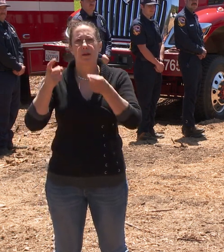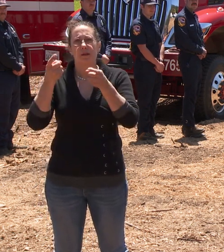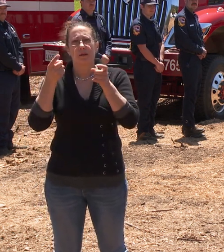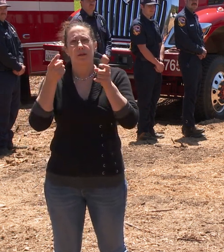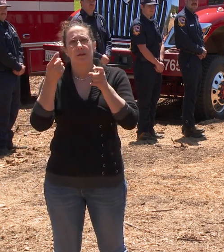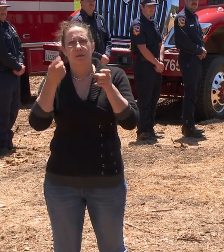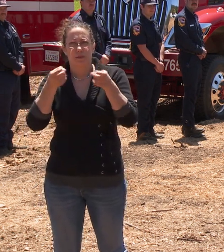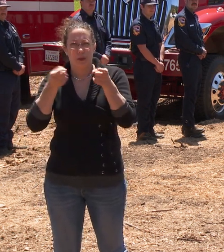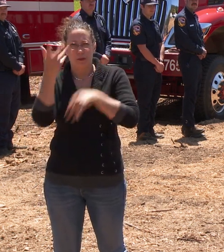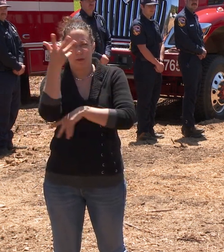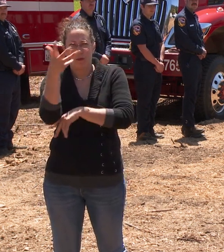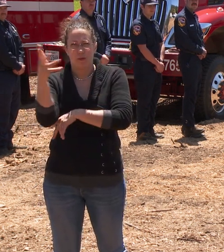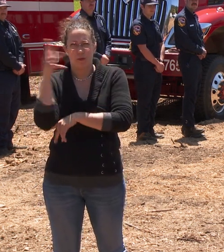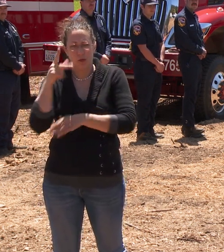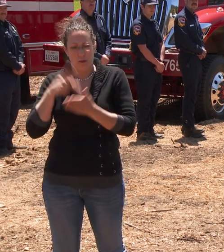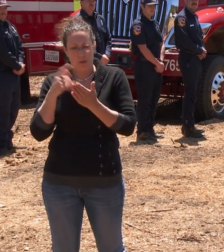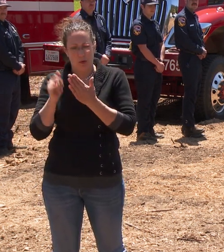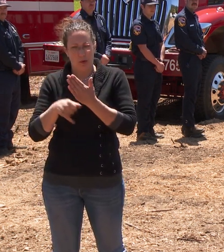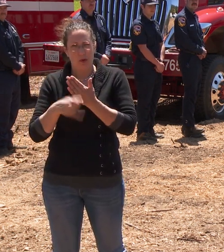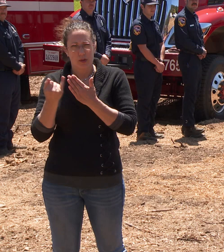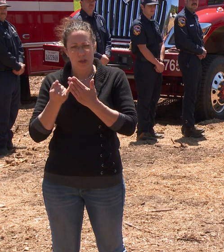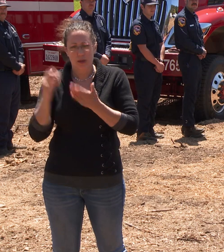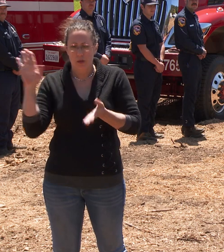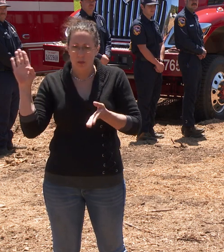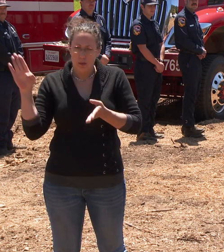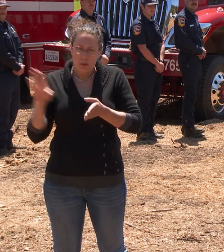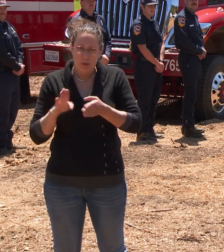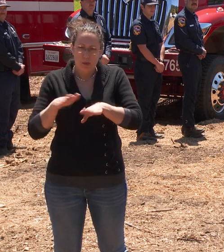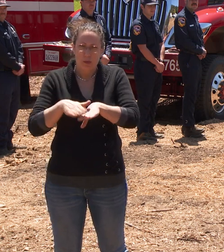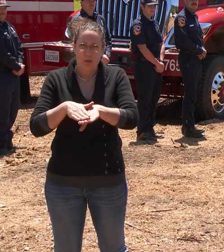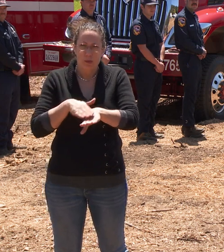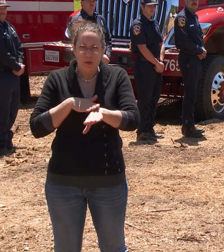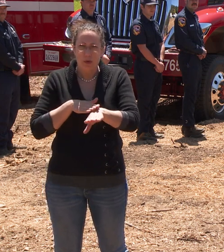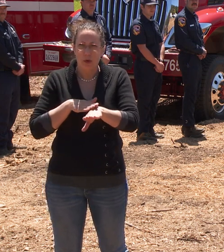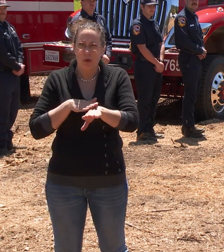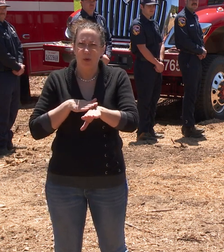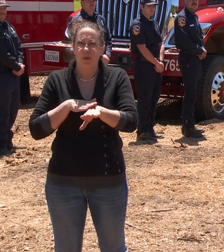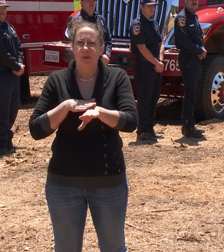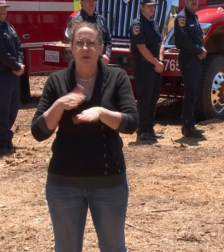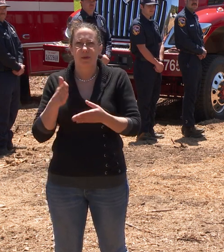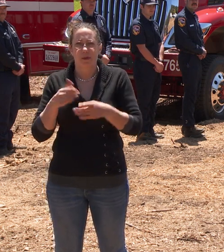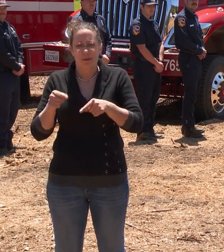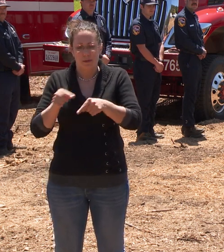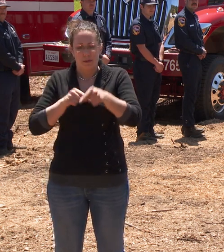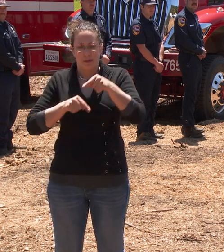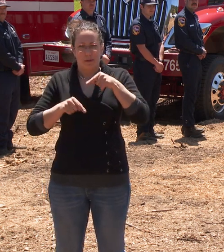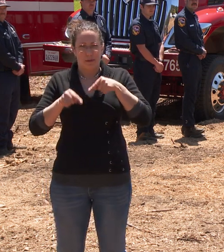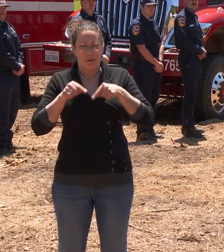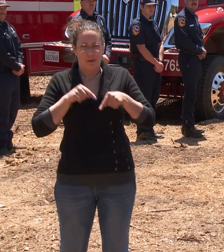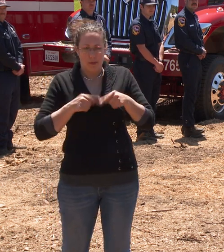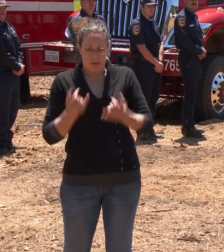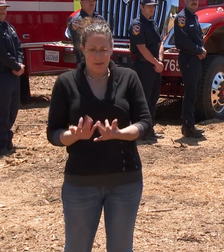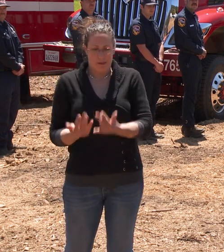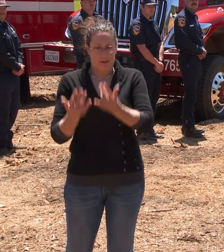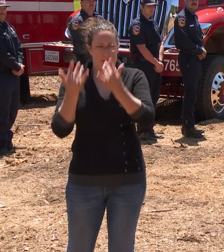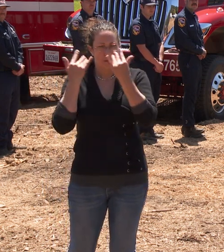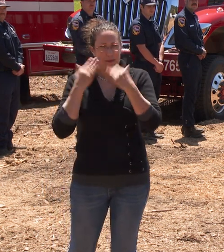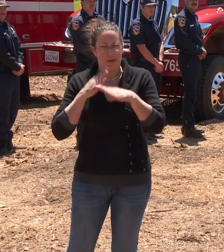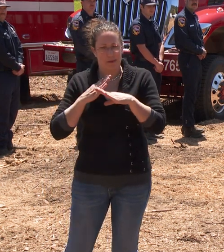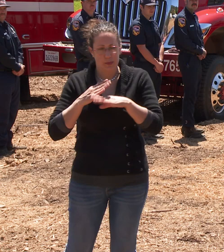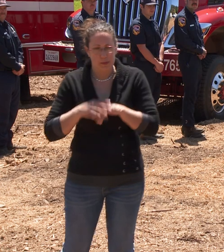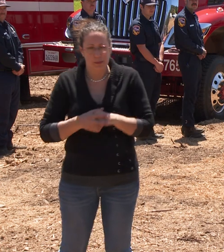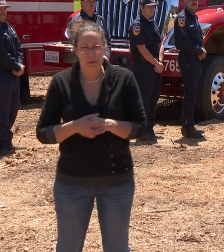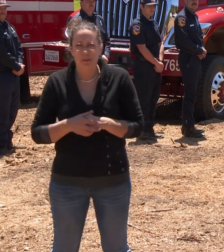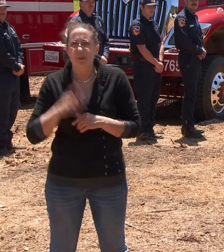to slow or turn an advancing wildfire. We recognize in 2020 here in San Mateo County